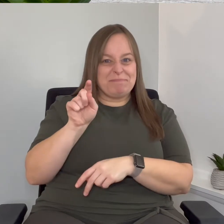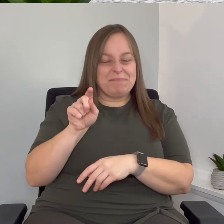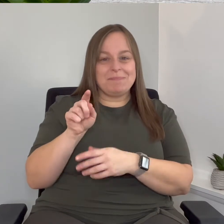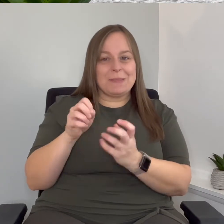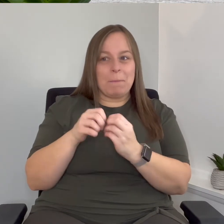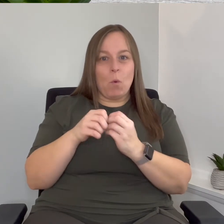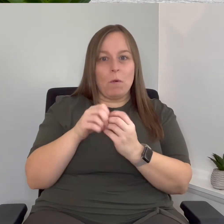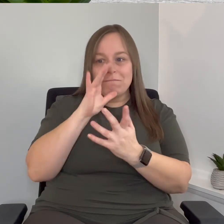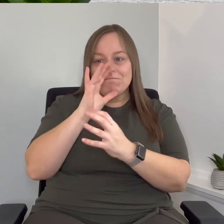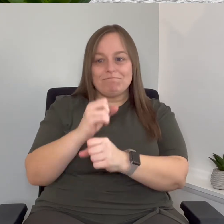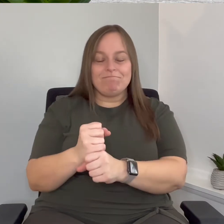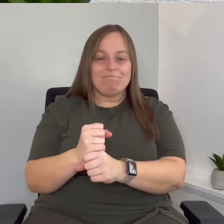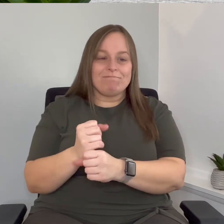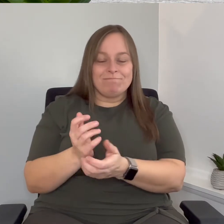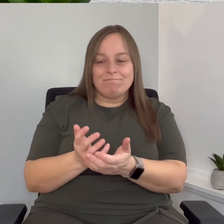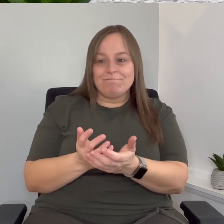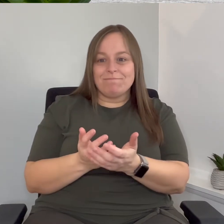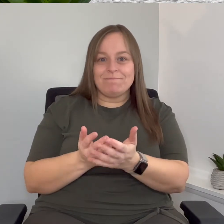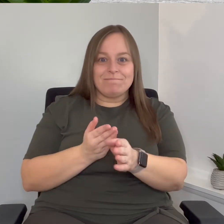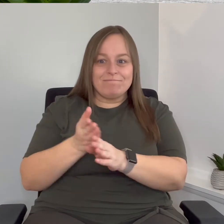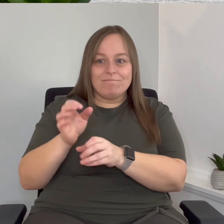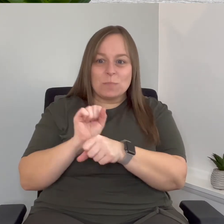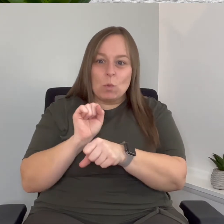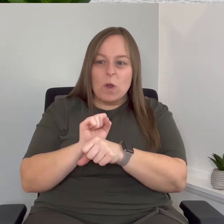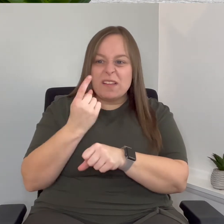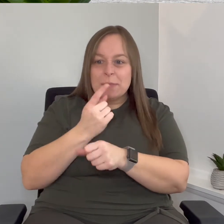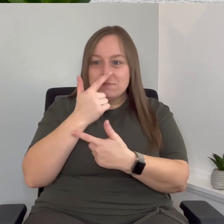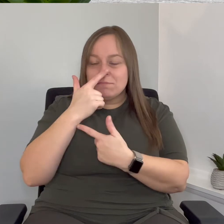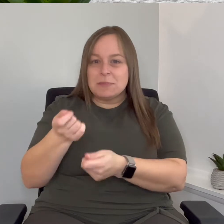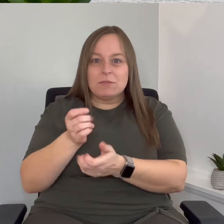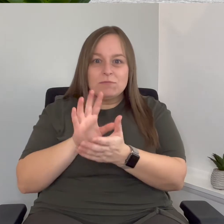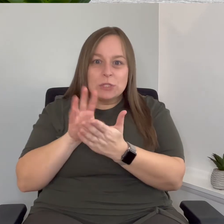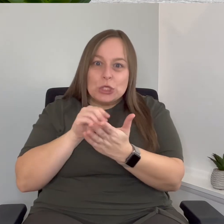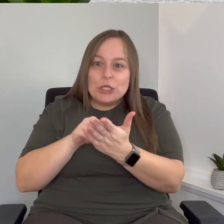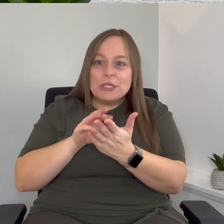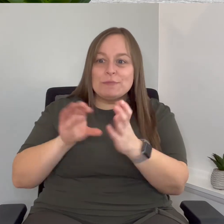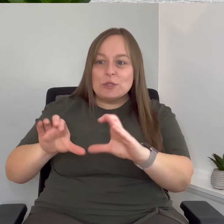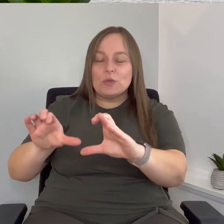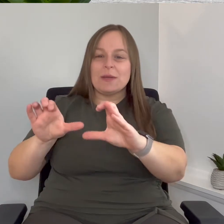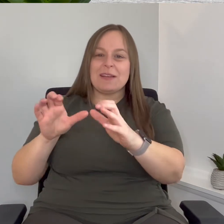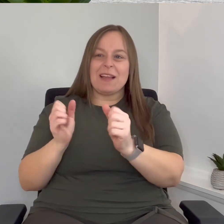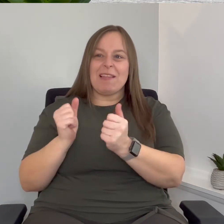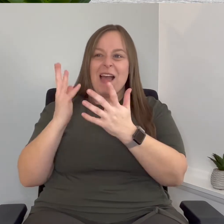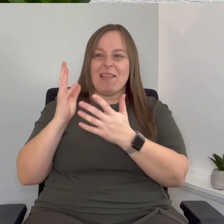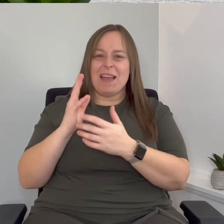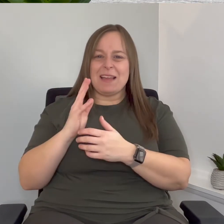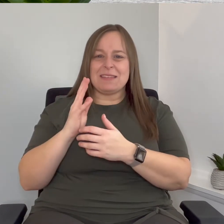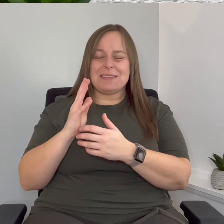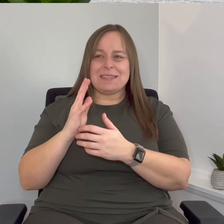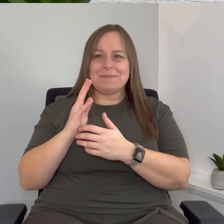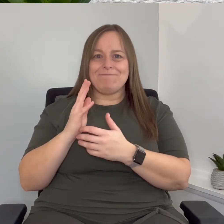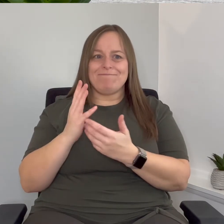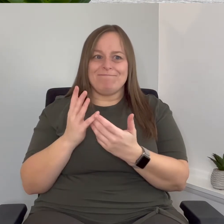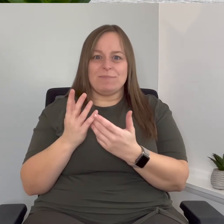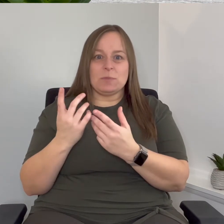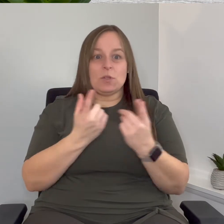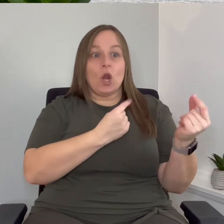was more in my line of work and something I'd be really interested in a lot less hassle and like